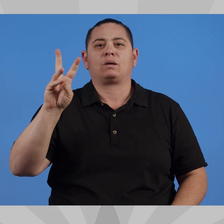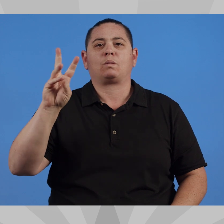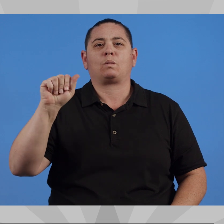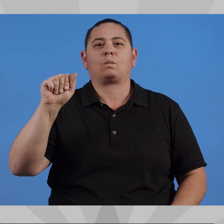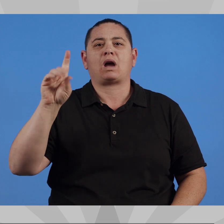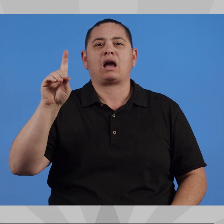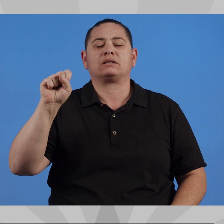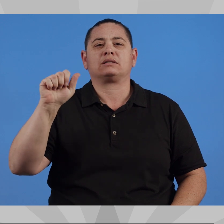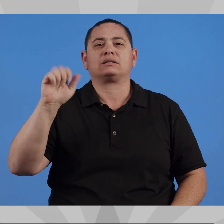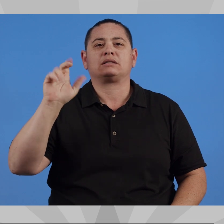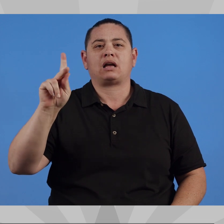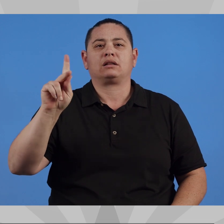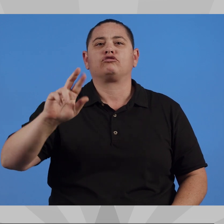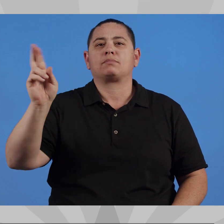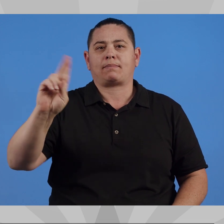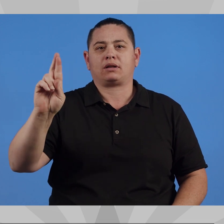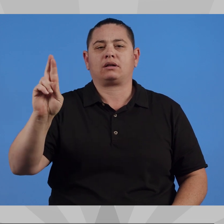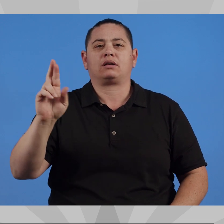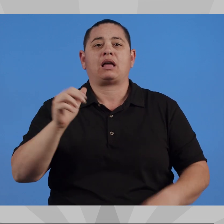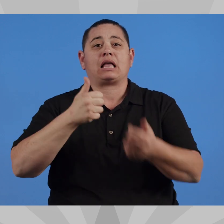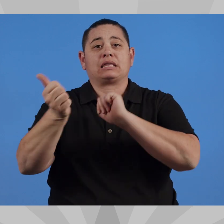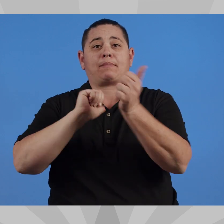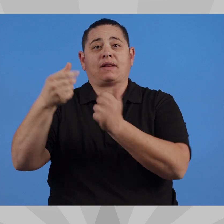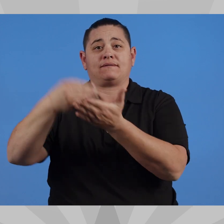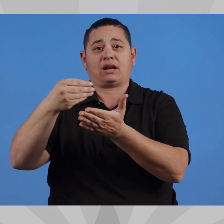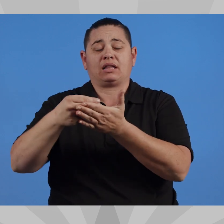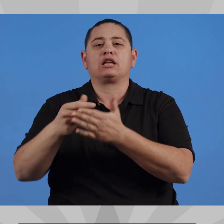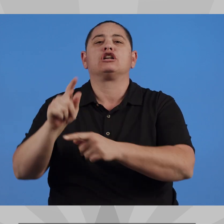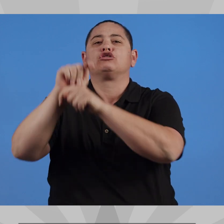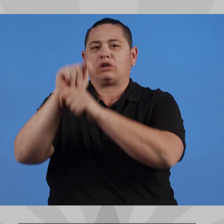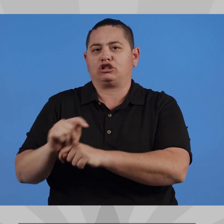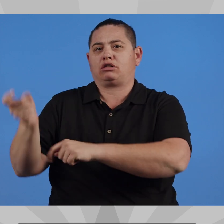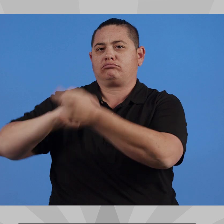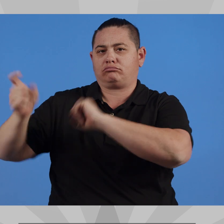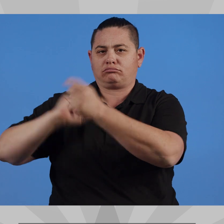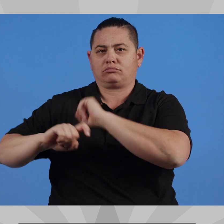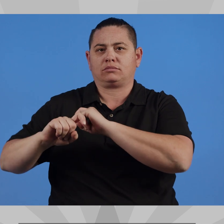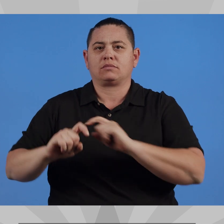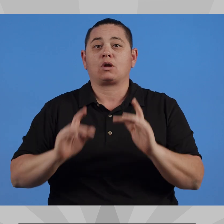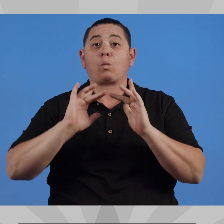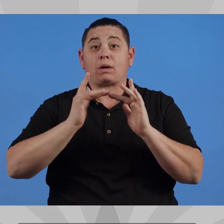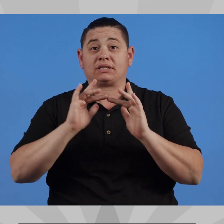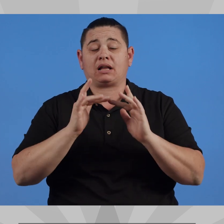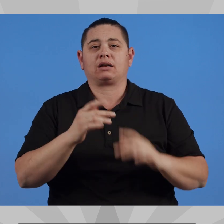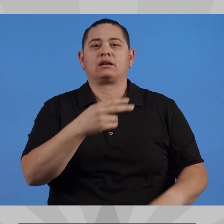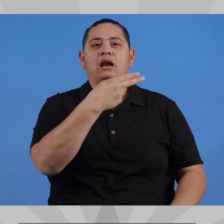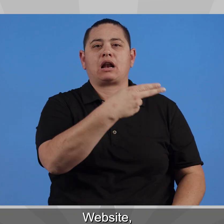Justine Wadsack Party Republican Campaign Funding Traditional